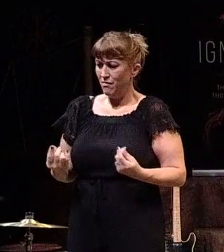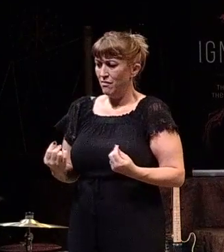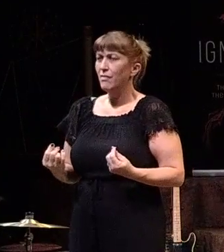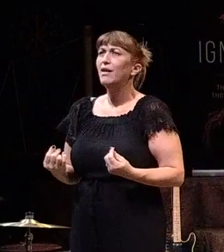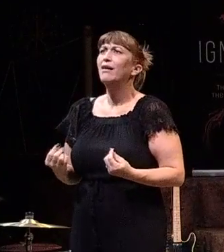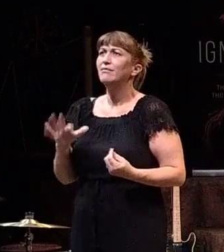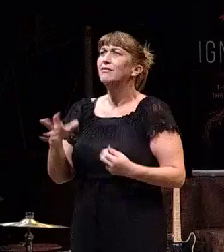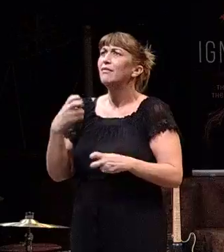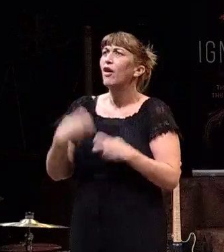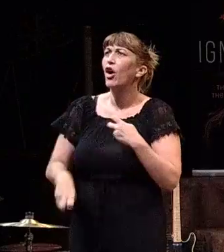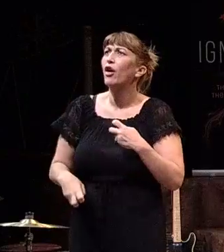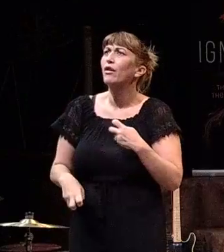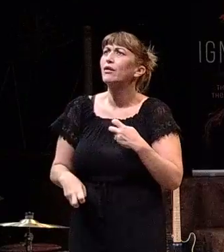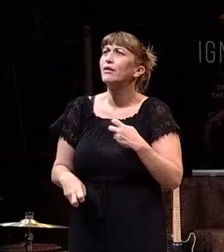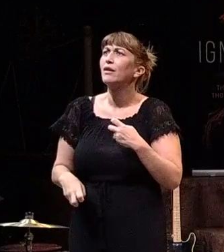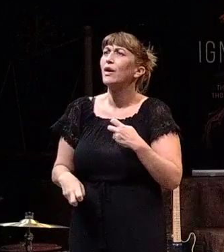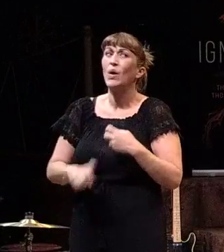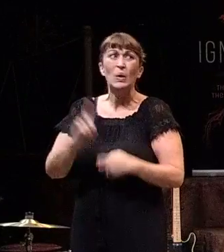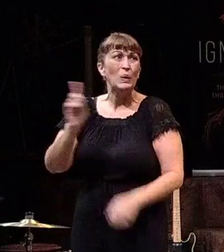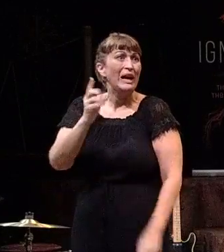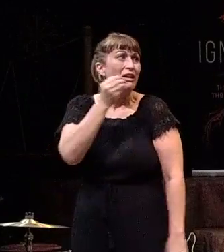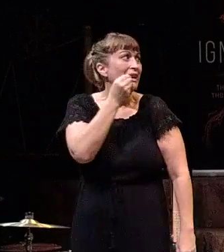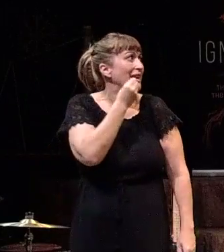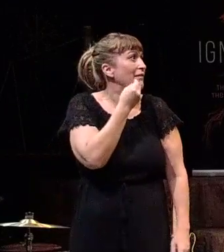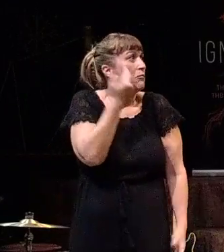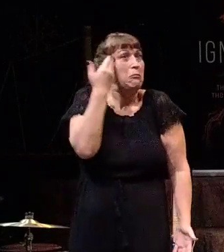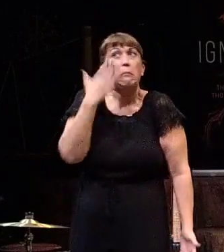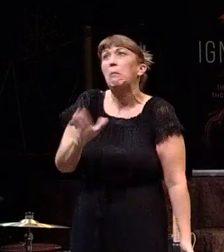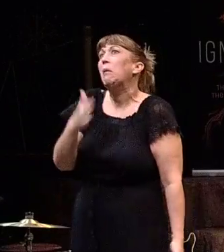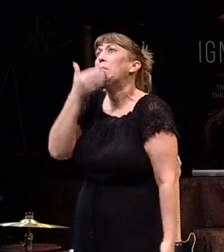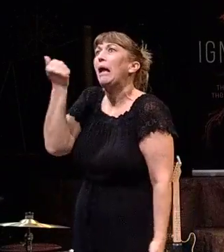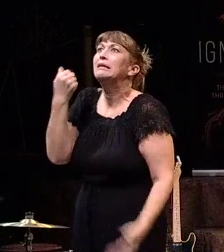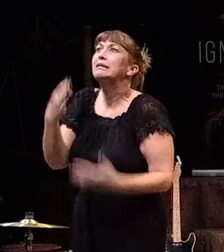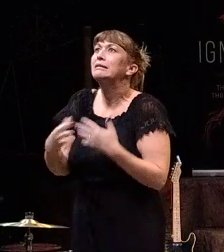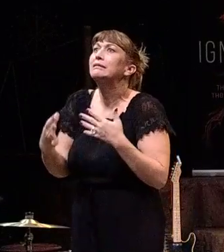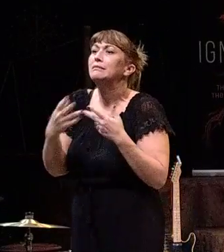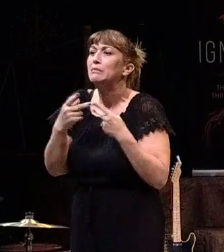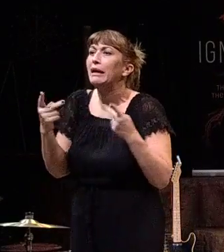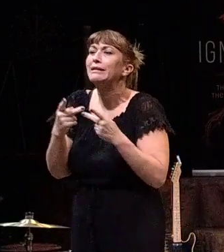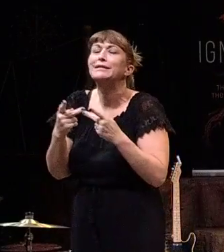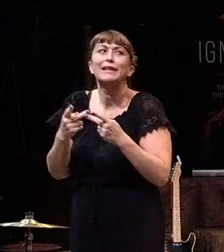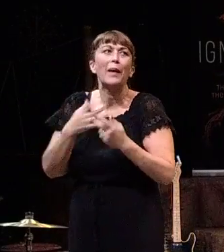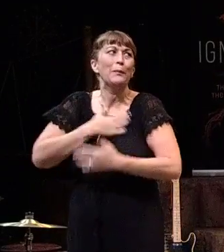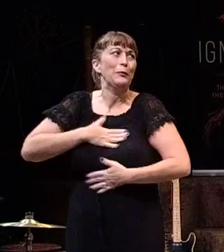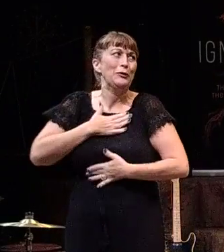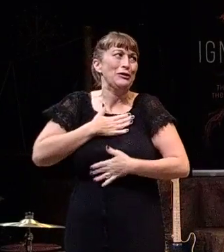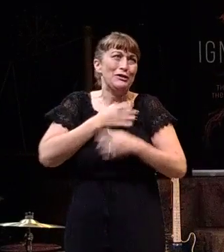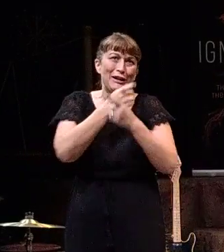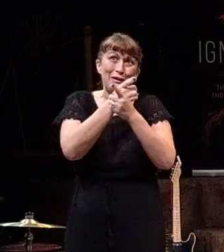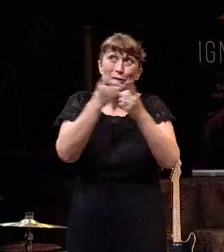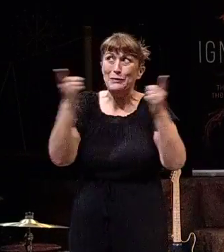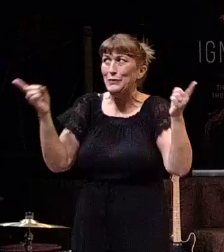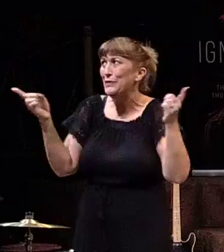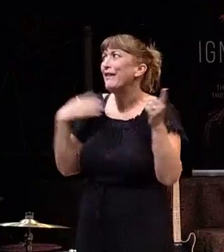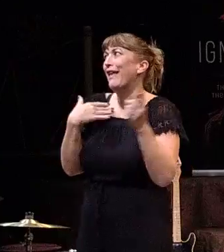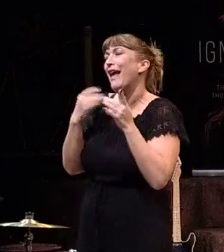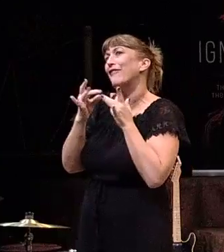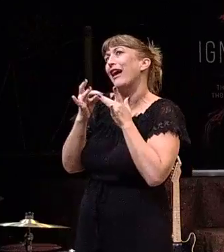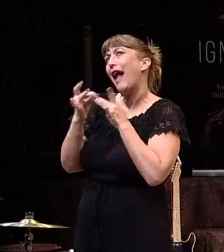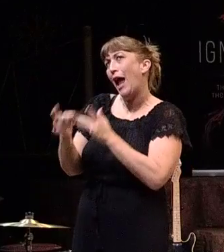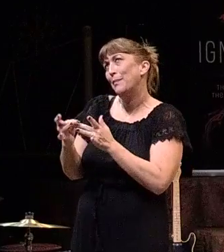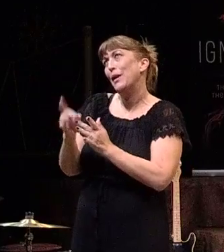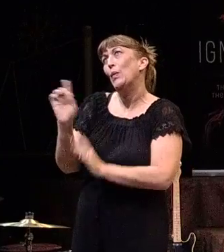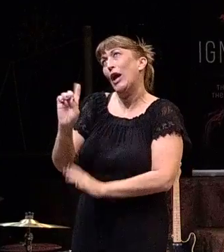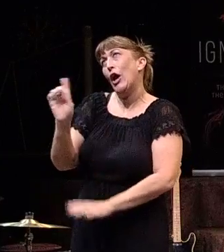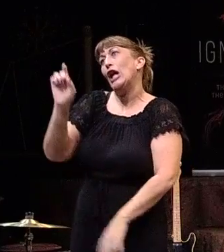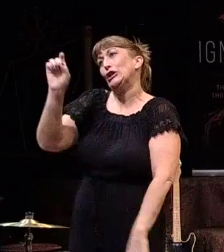It's been nerve-wracking here trying to figure out where to eat because I don't know where the best places are. And I appreciate those of you who have helped guide me into what I should